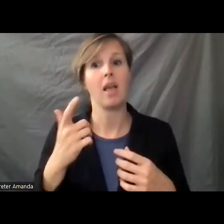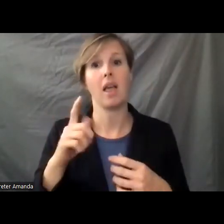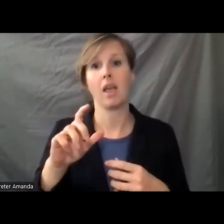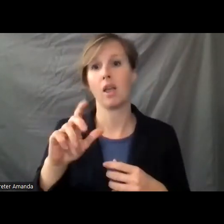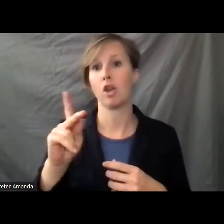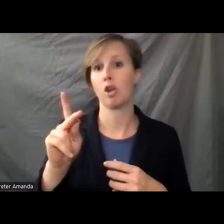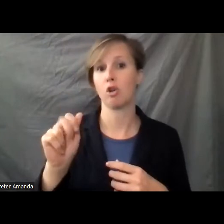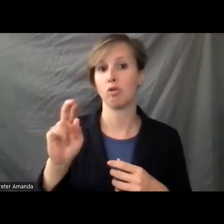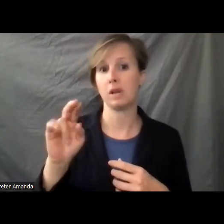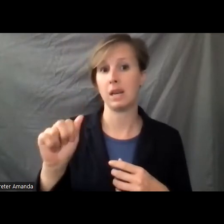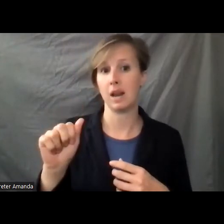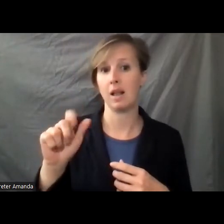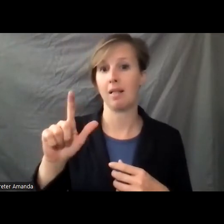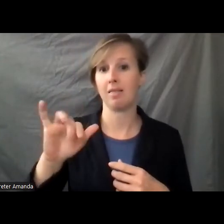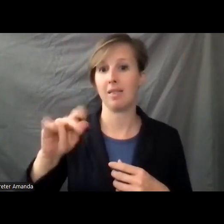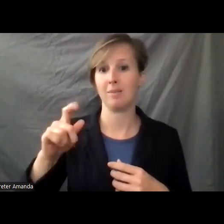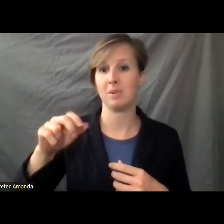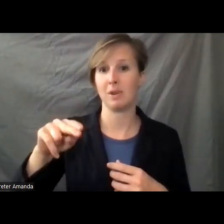get the first last word.